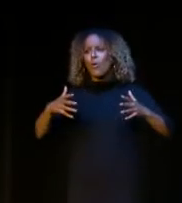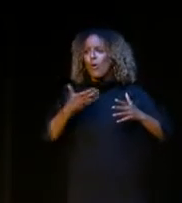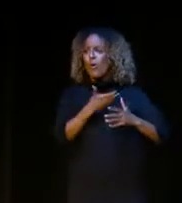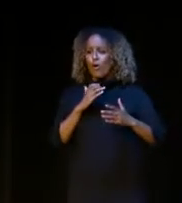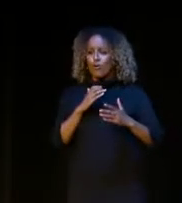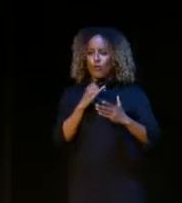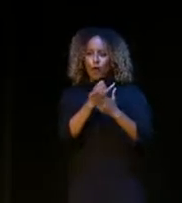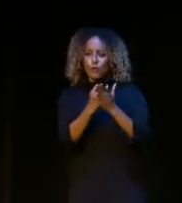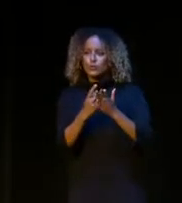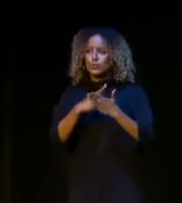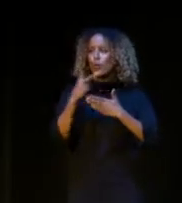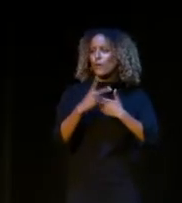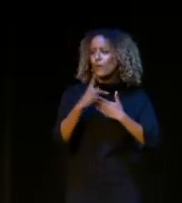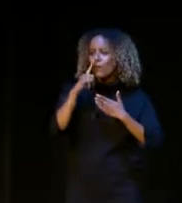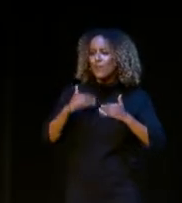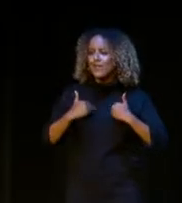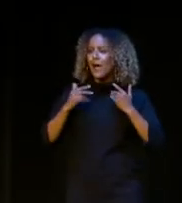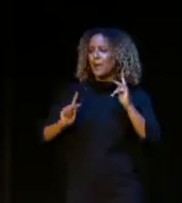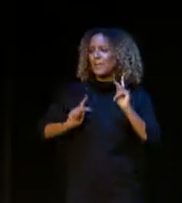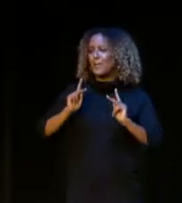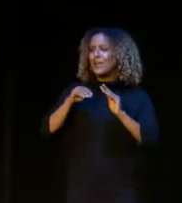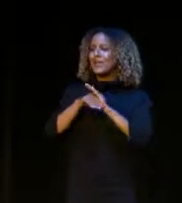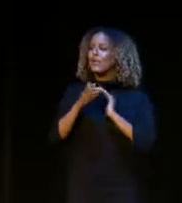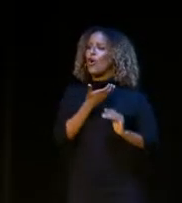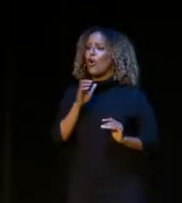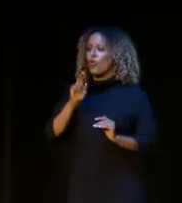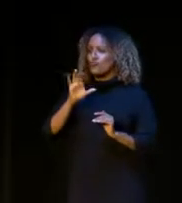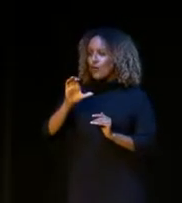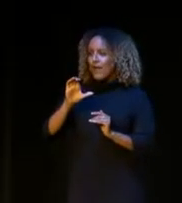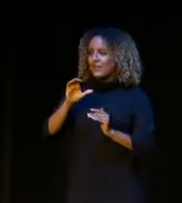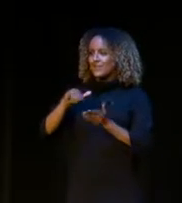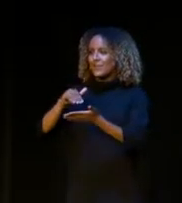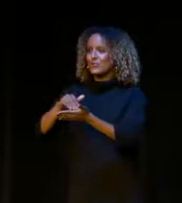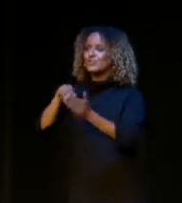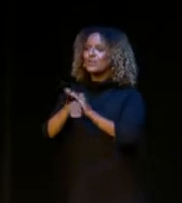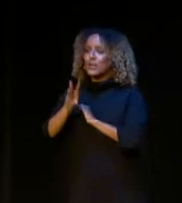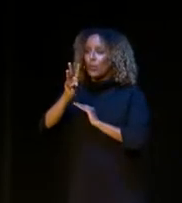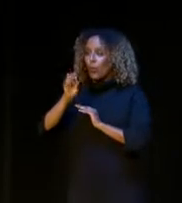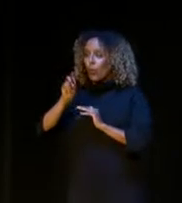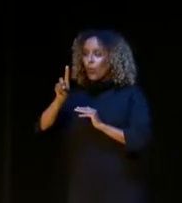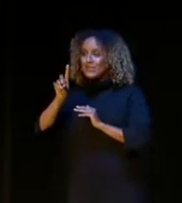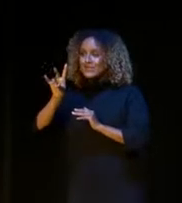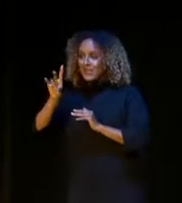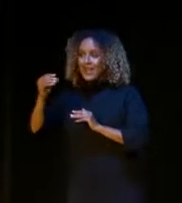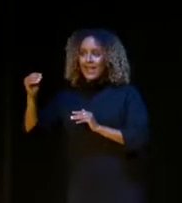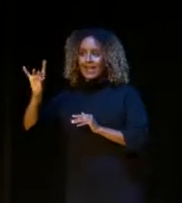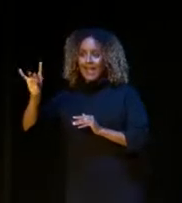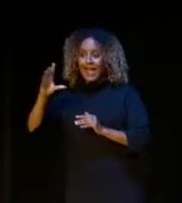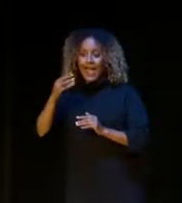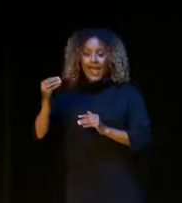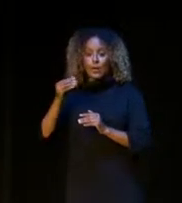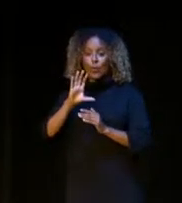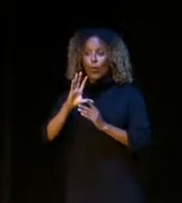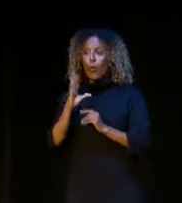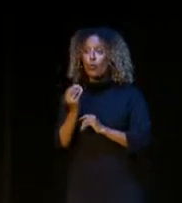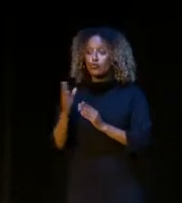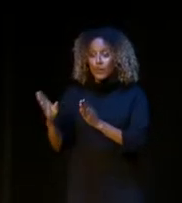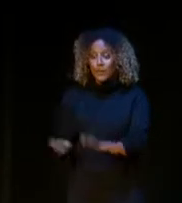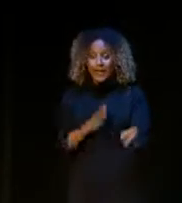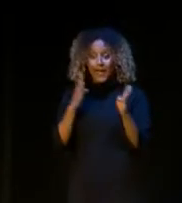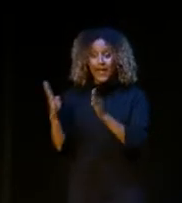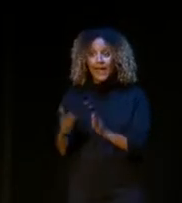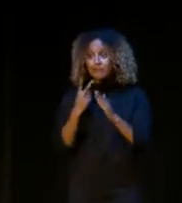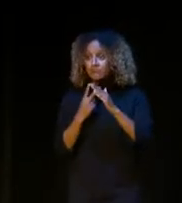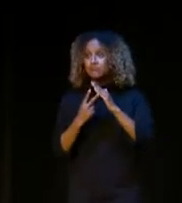for our young people at our recreation centers in Wards 7 and 8. And through the cultural plan, our